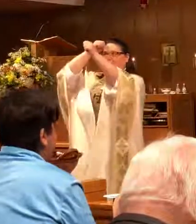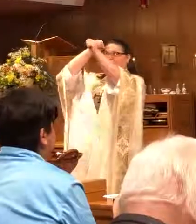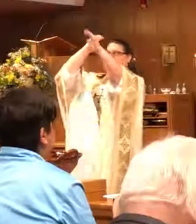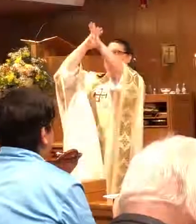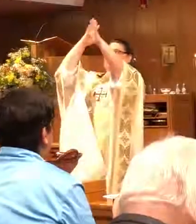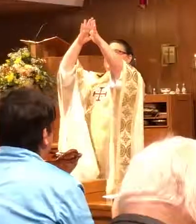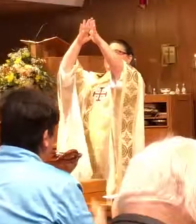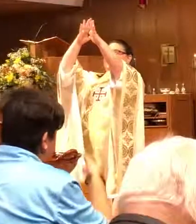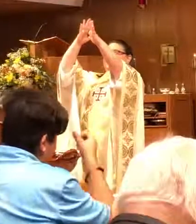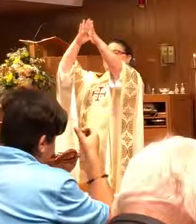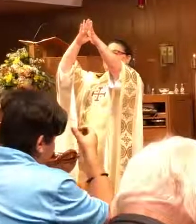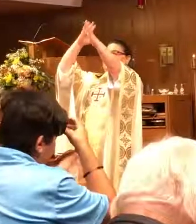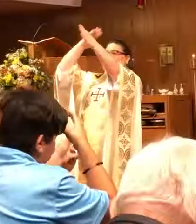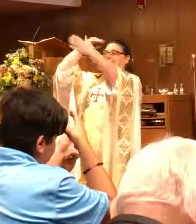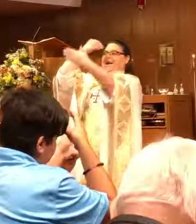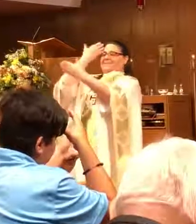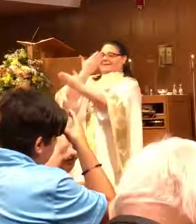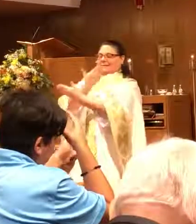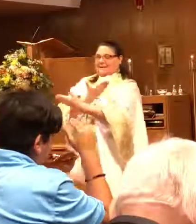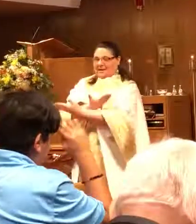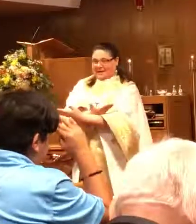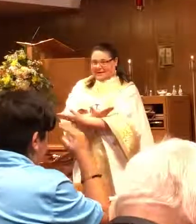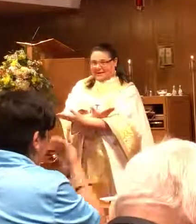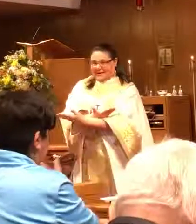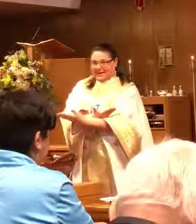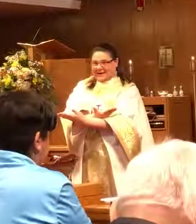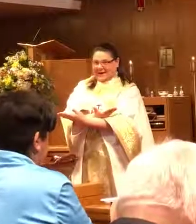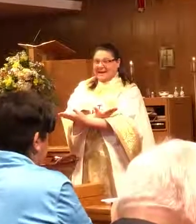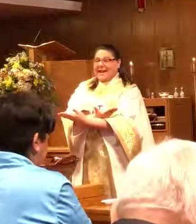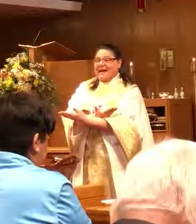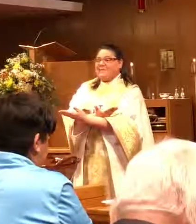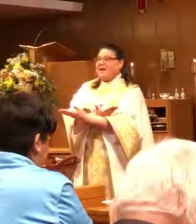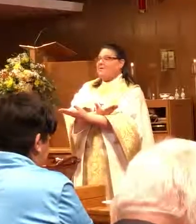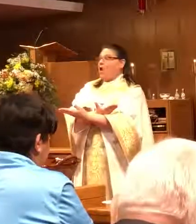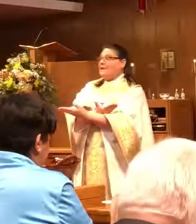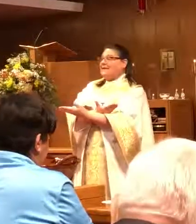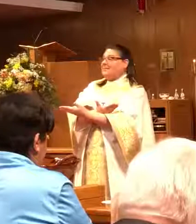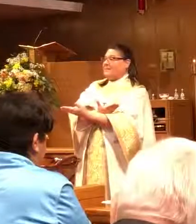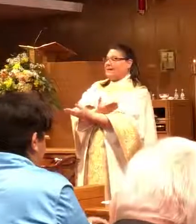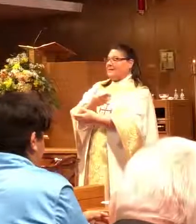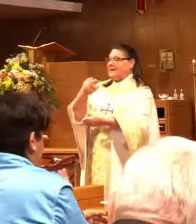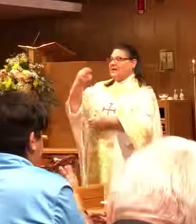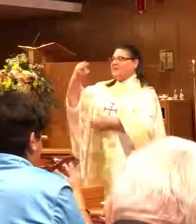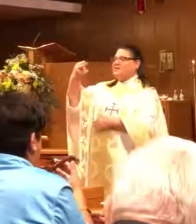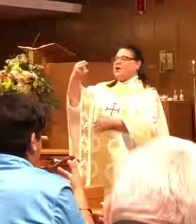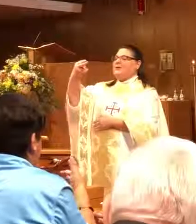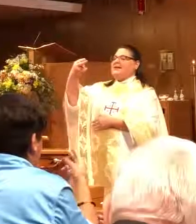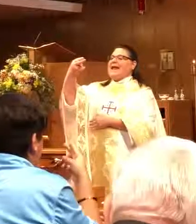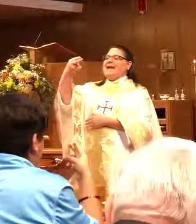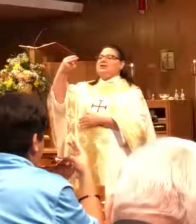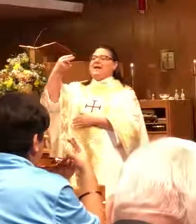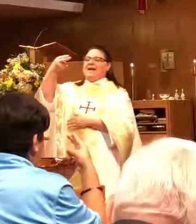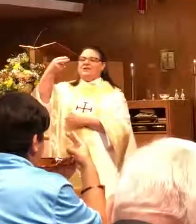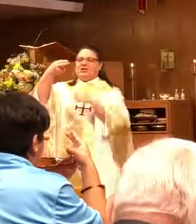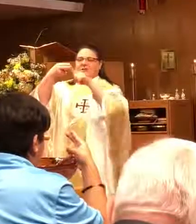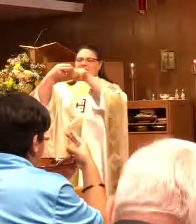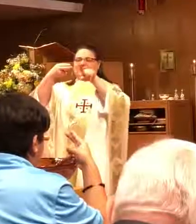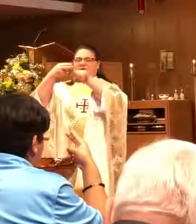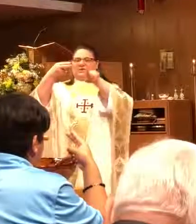have Father. We have Son. And next we have Holy Spirit. We're start with an H handshake. It's